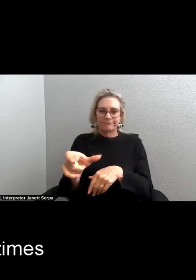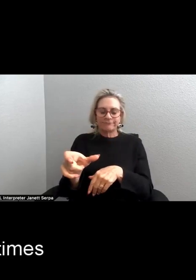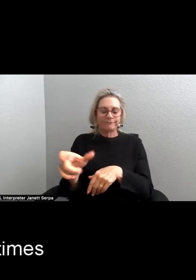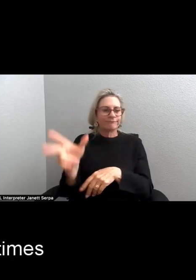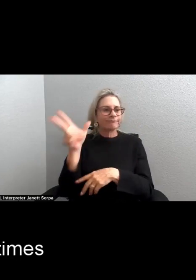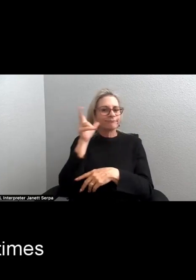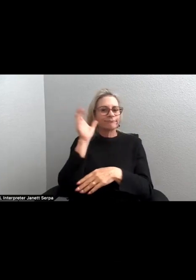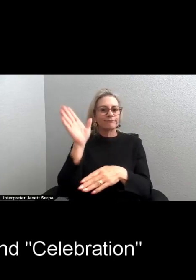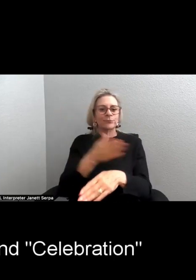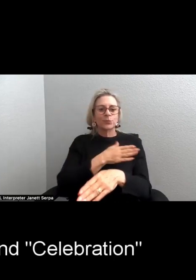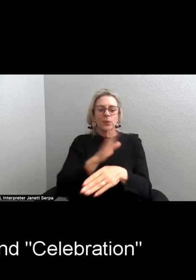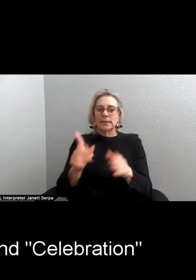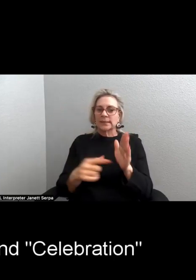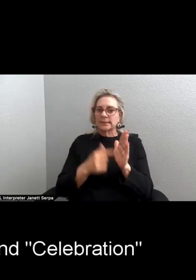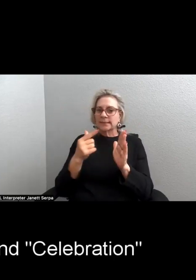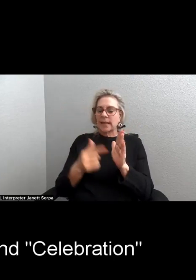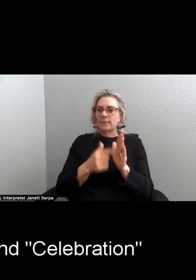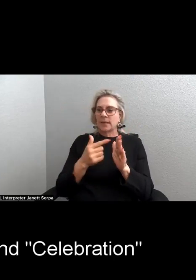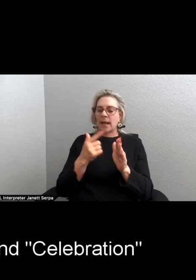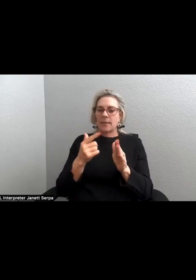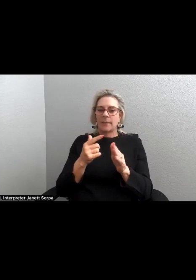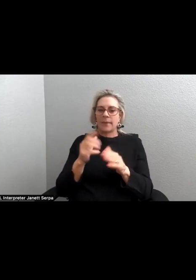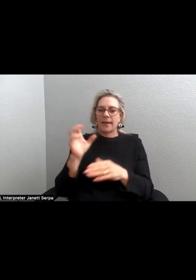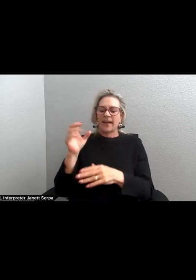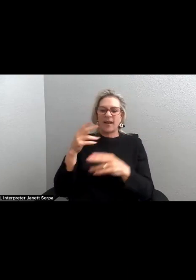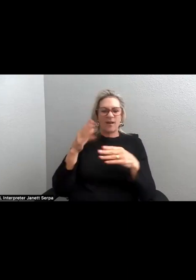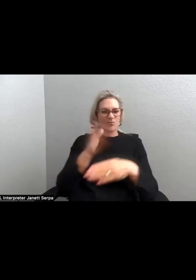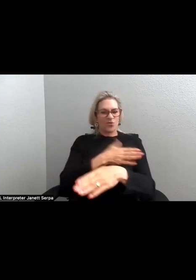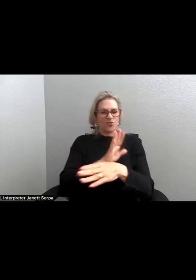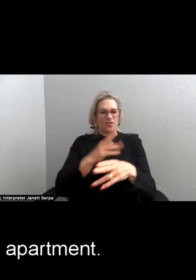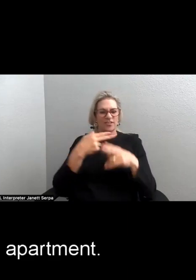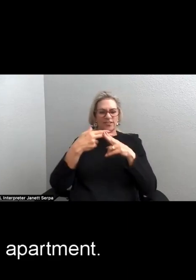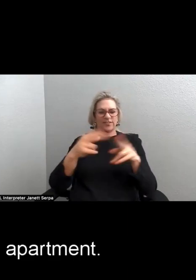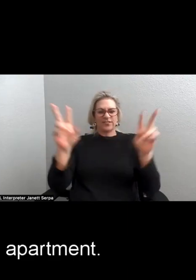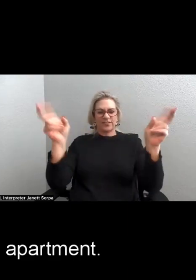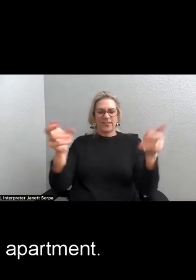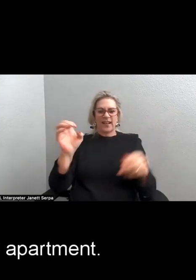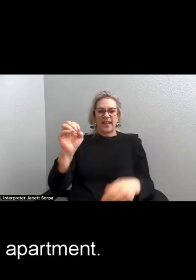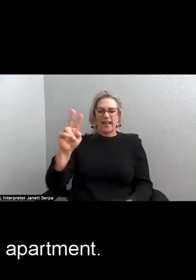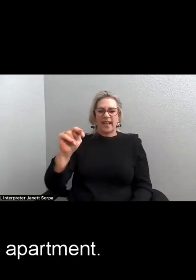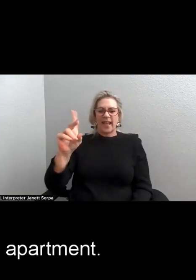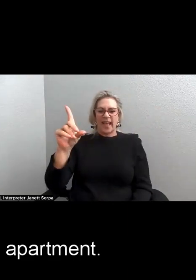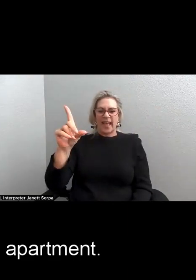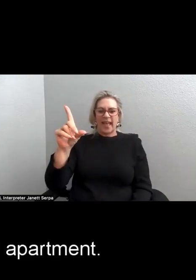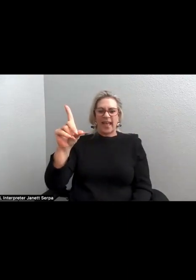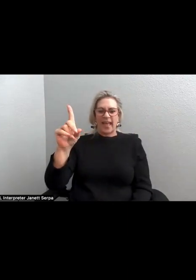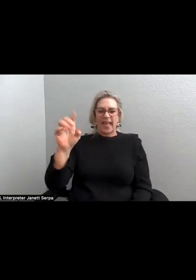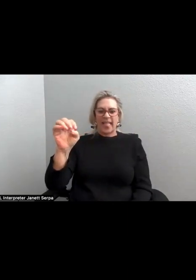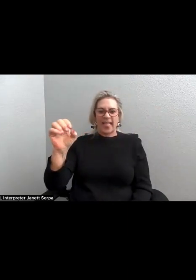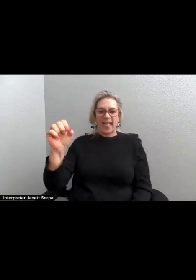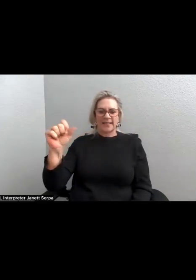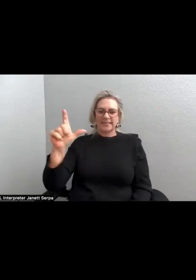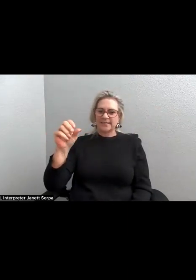Sometimes, endless love and celebration seep into my apartment.